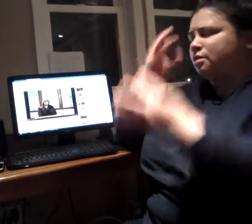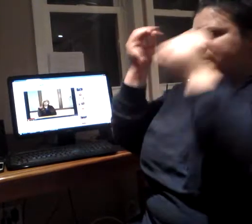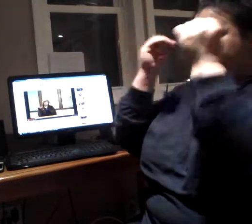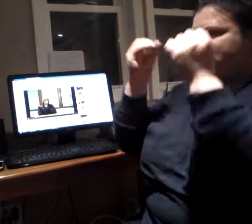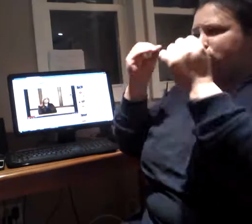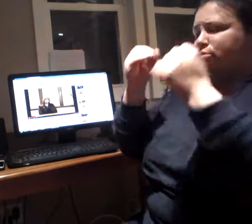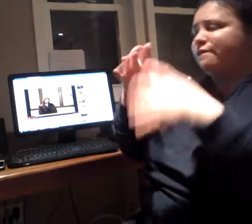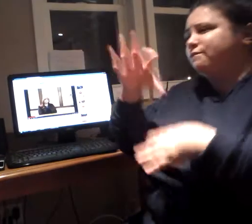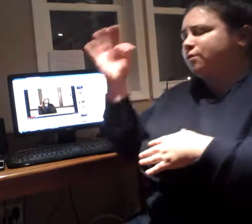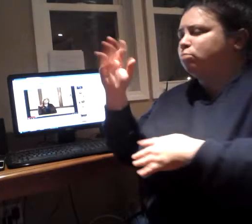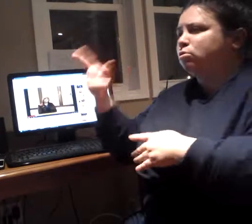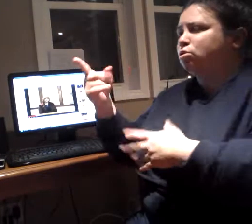the job that you're at